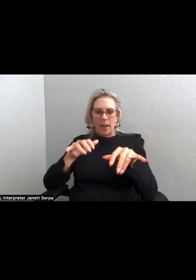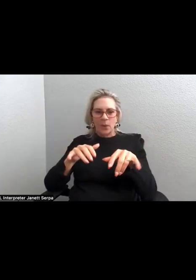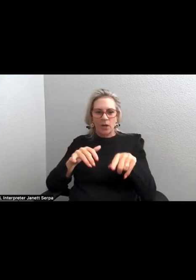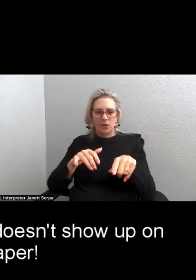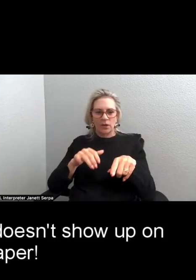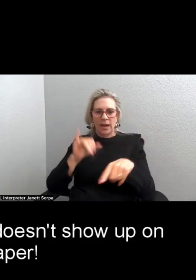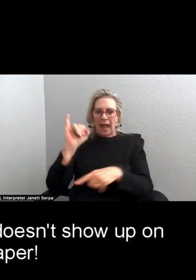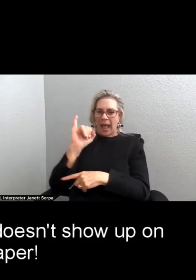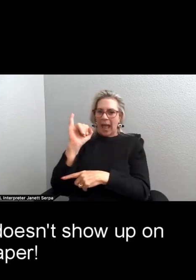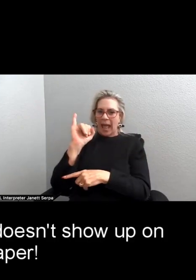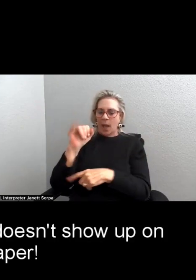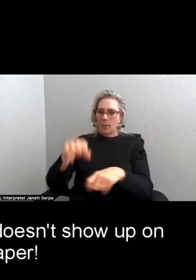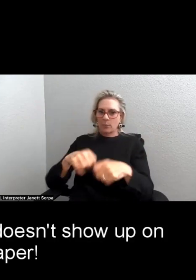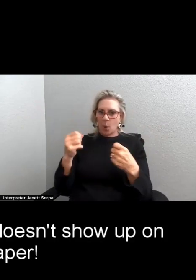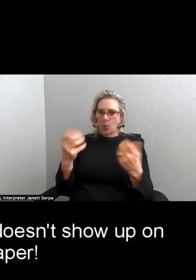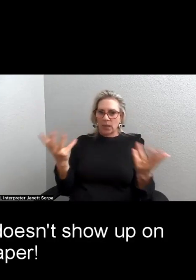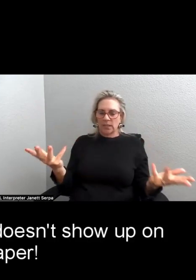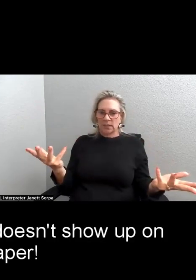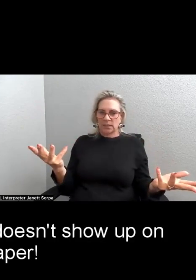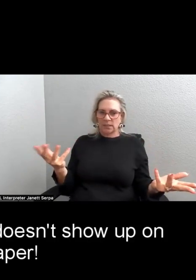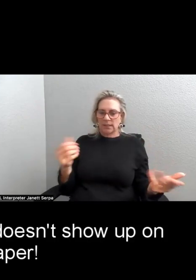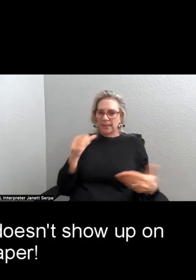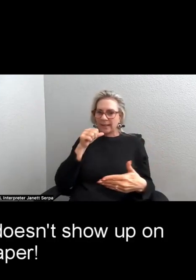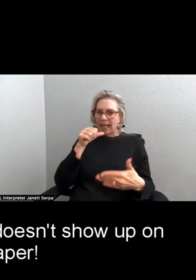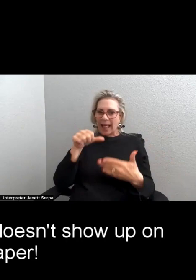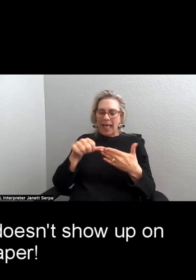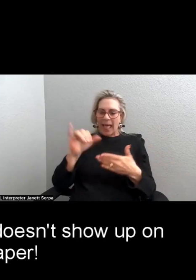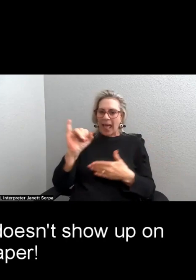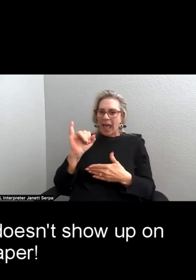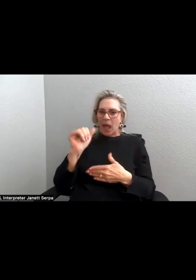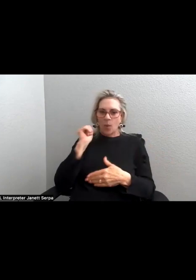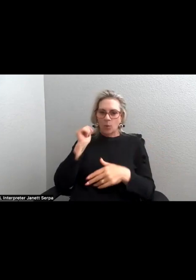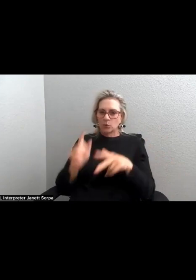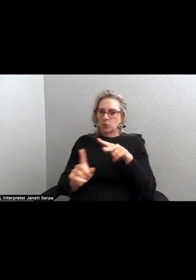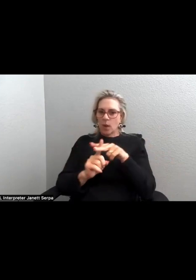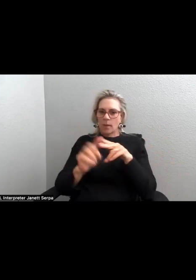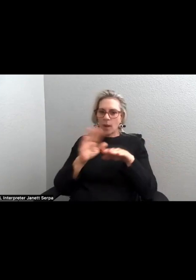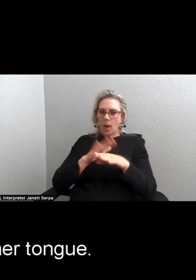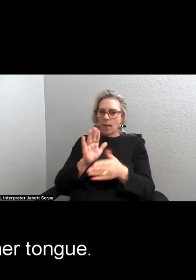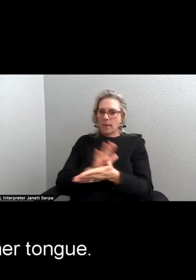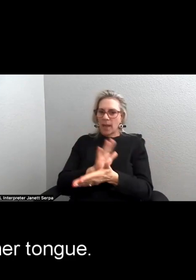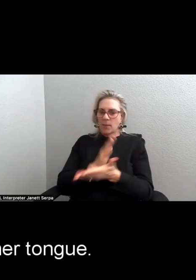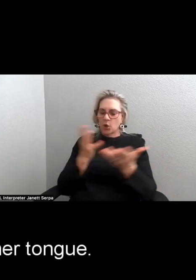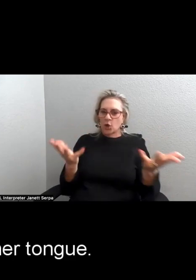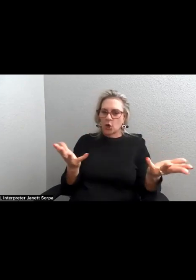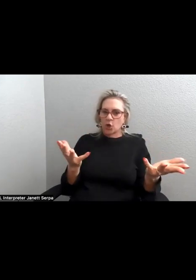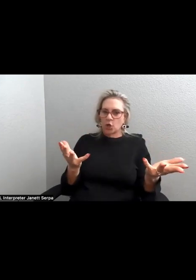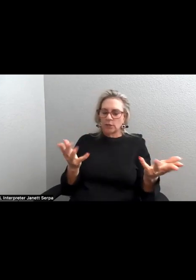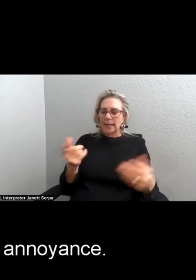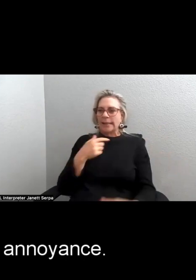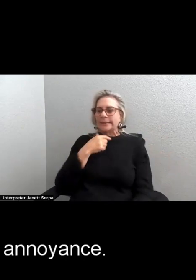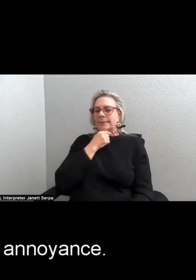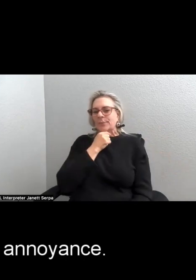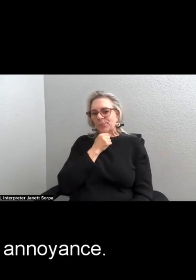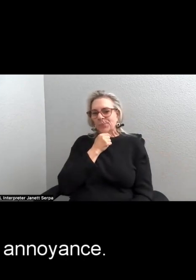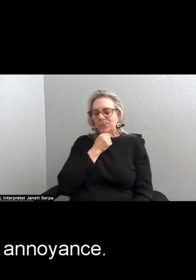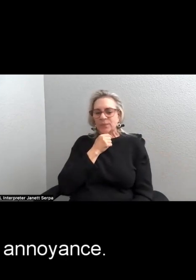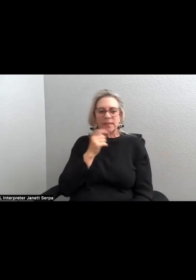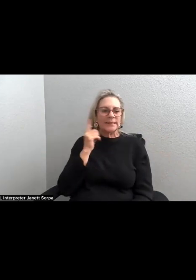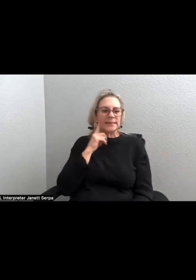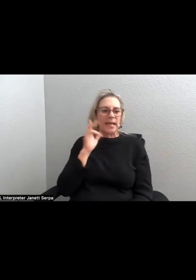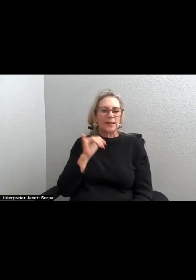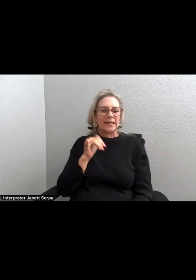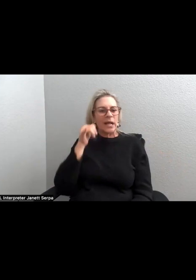broken. I mean, the letter I doesn't show up on the paper. She clicks her tongue. It sounds like